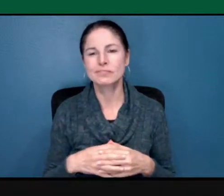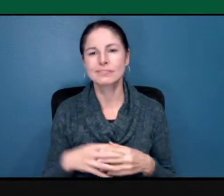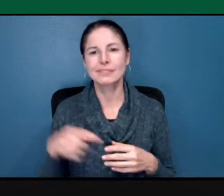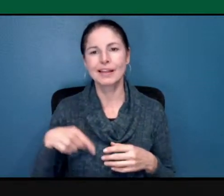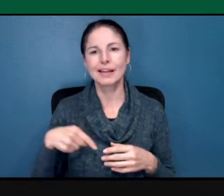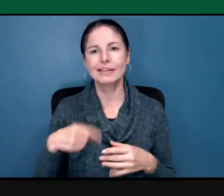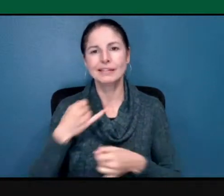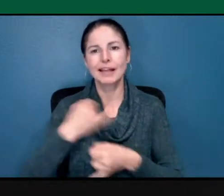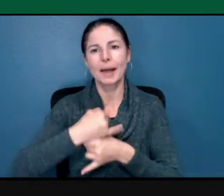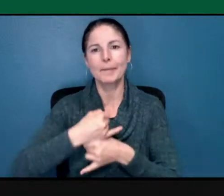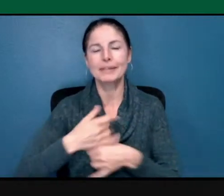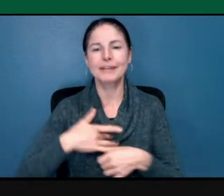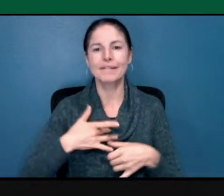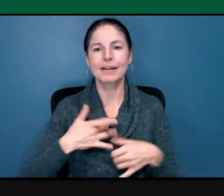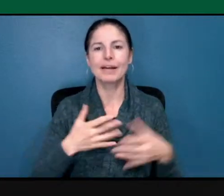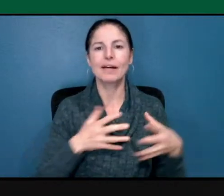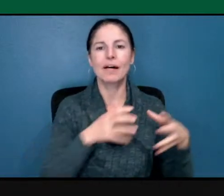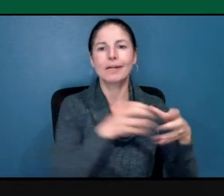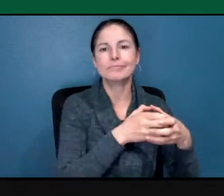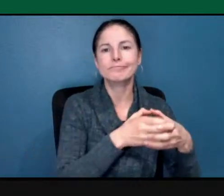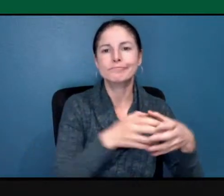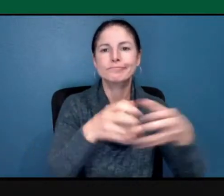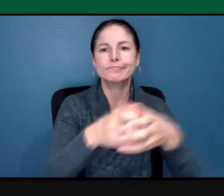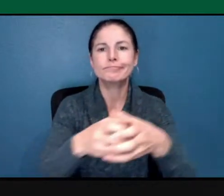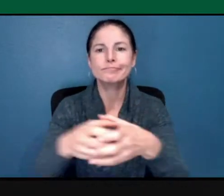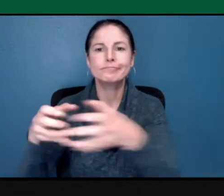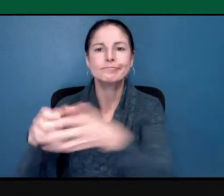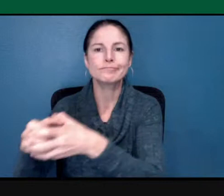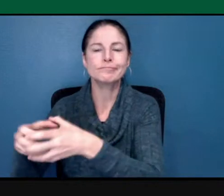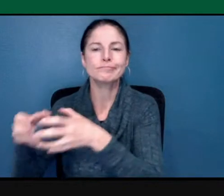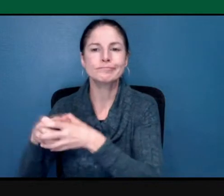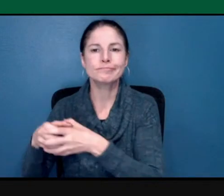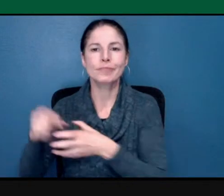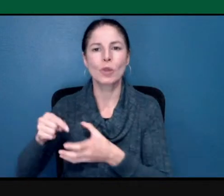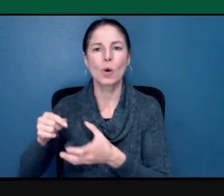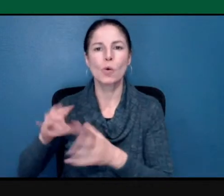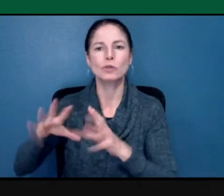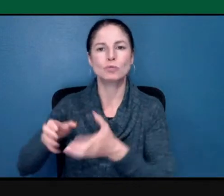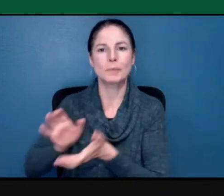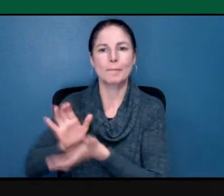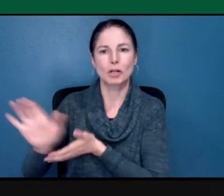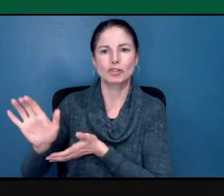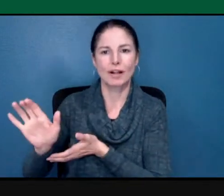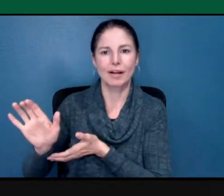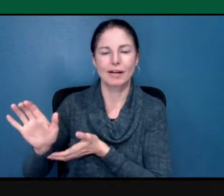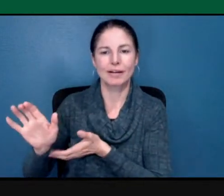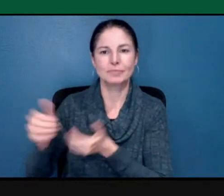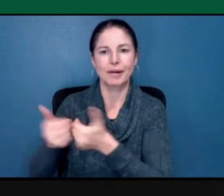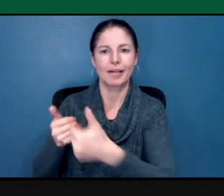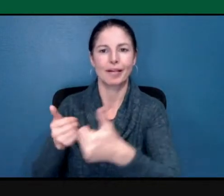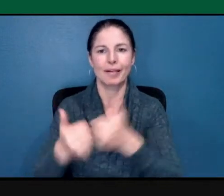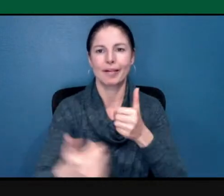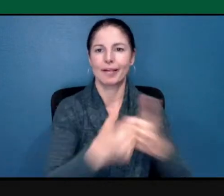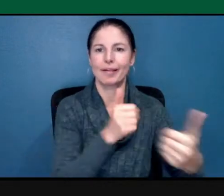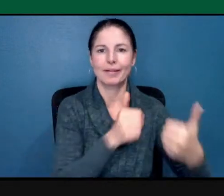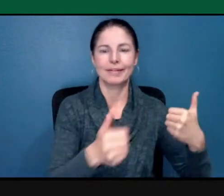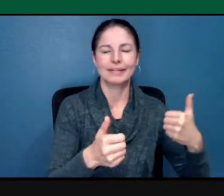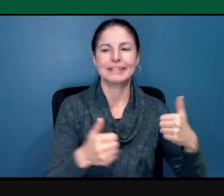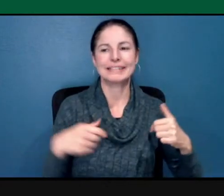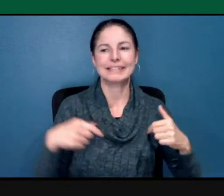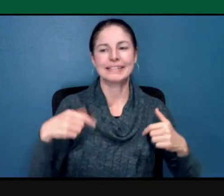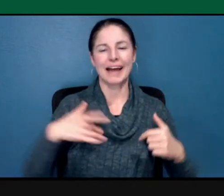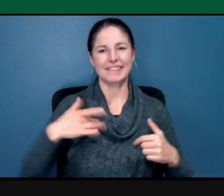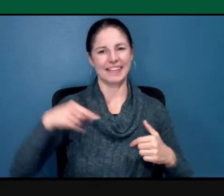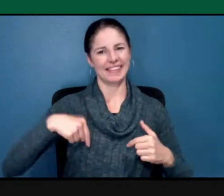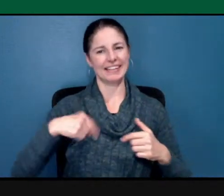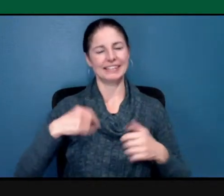certain marginalized groups. And I, and I believe that as, as a community institution, that we should come together and really listen to